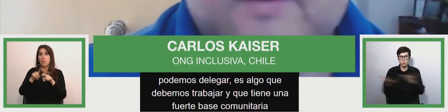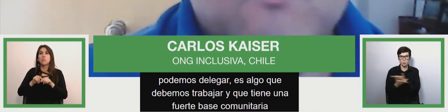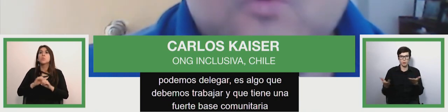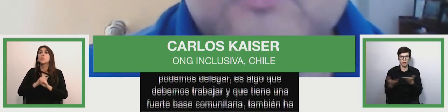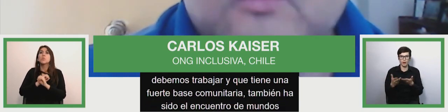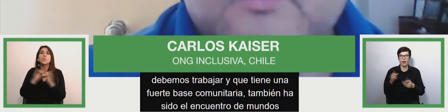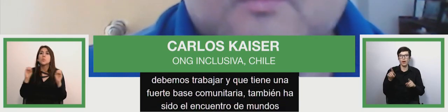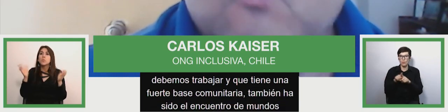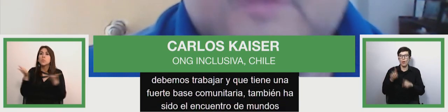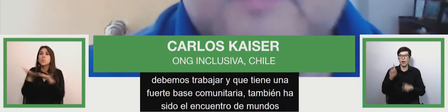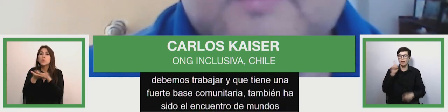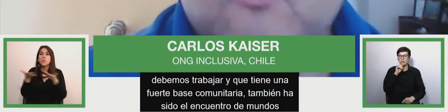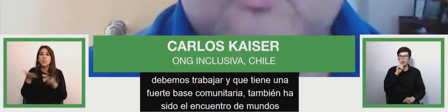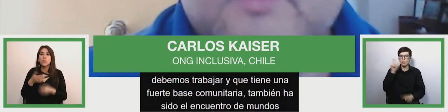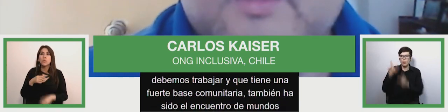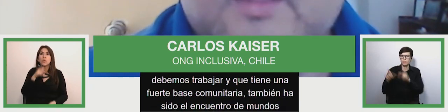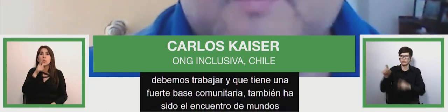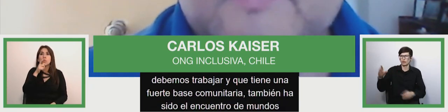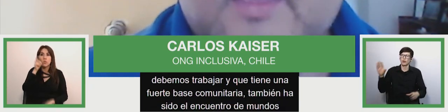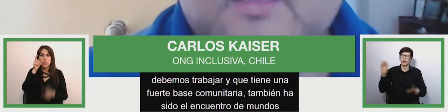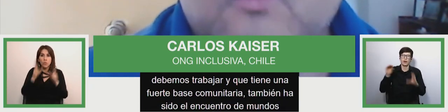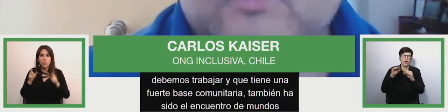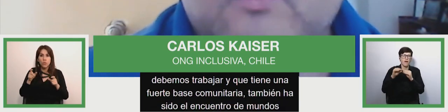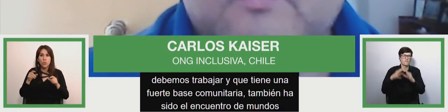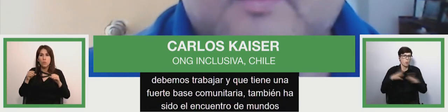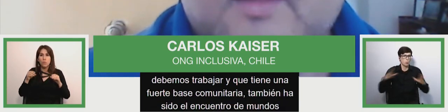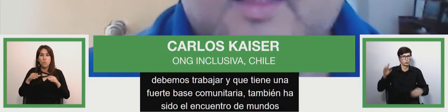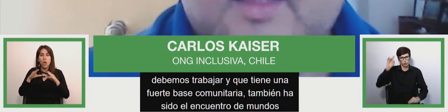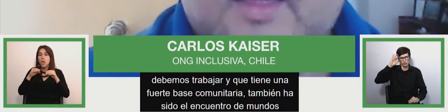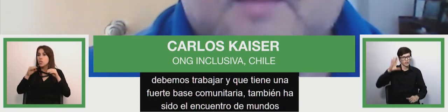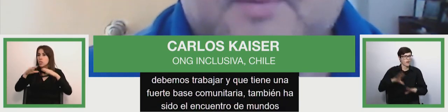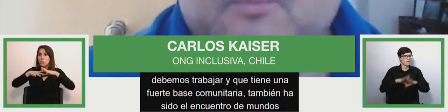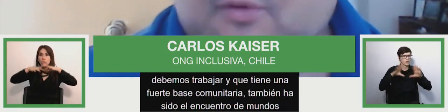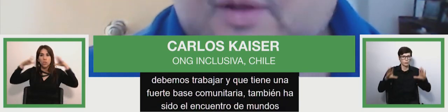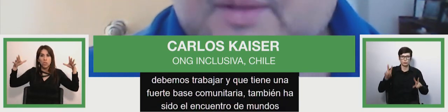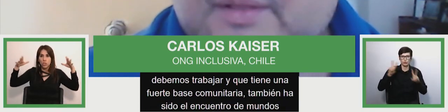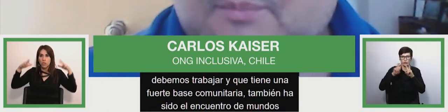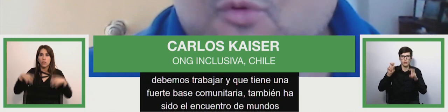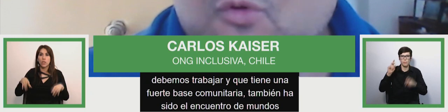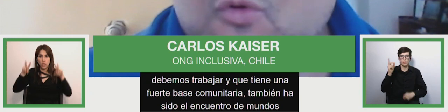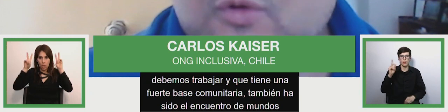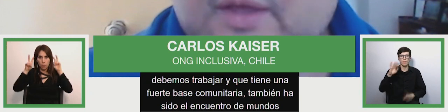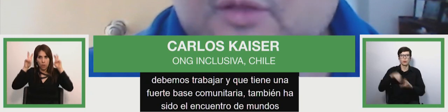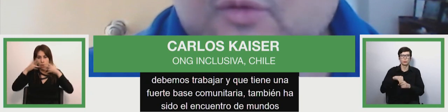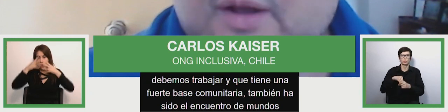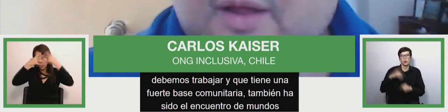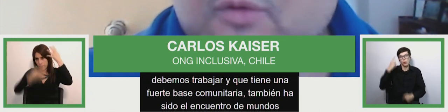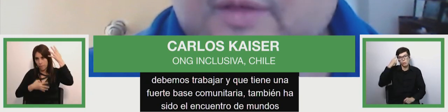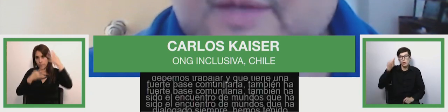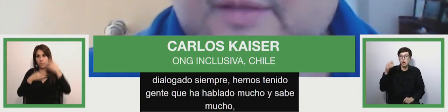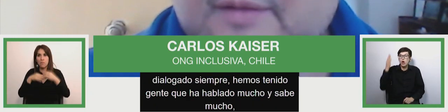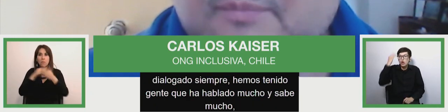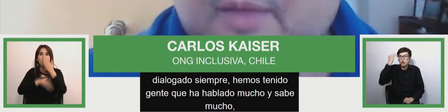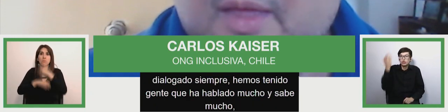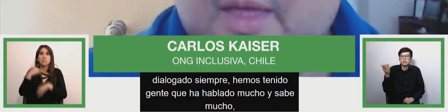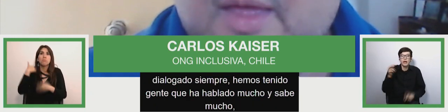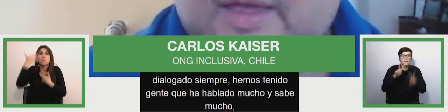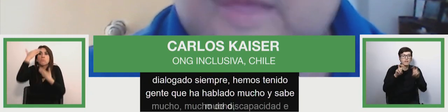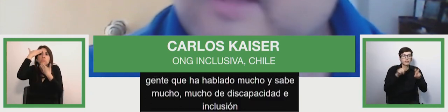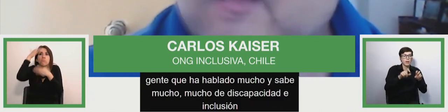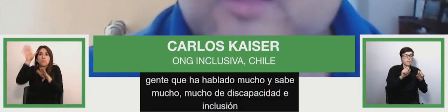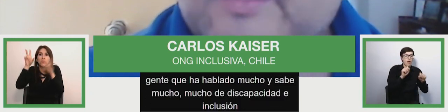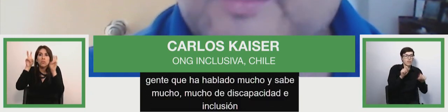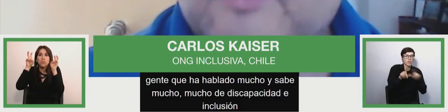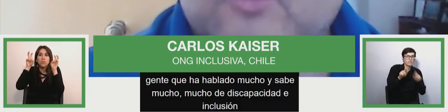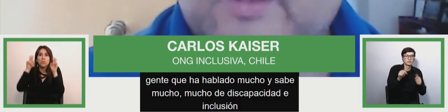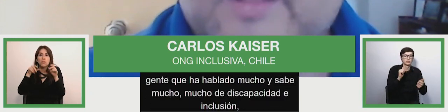that we have a strong community base we have very many different worlds of dialogue together we've had